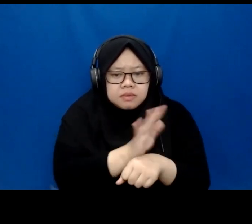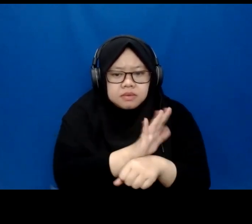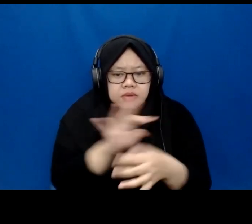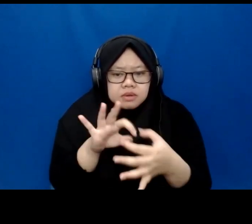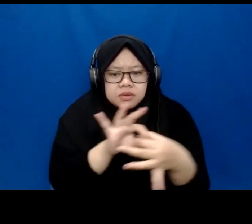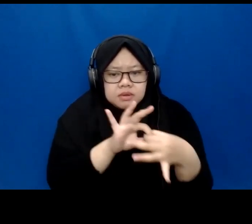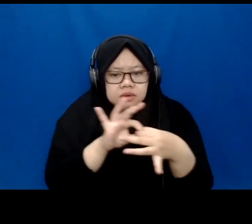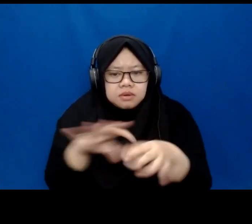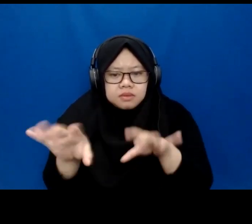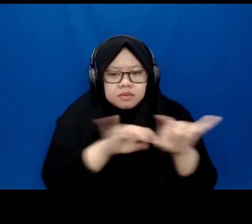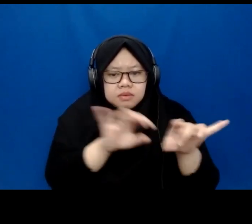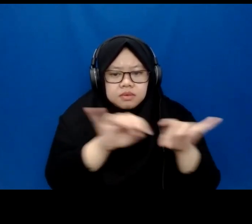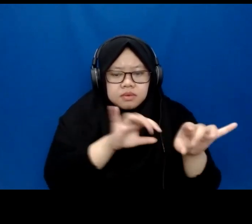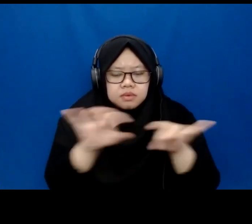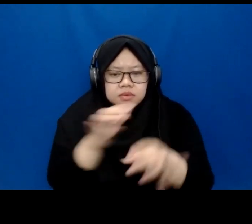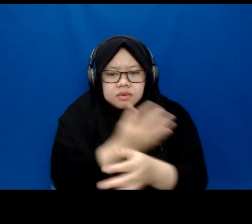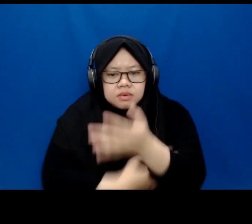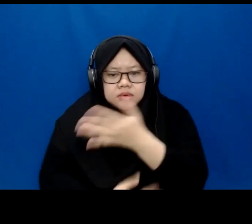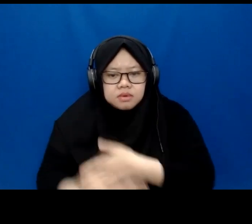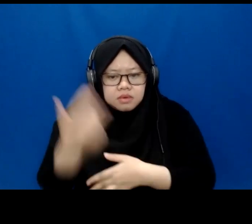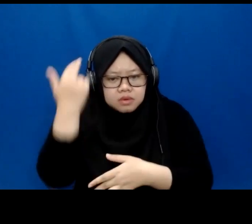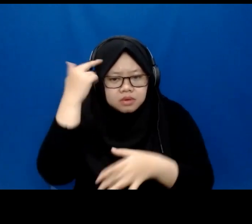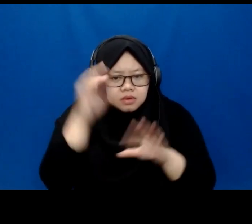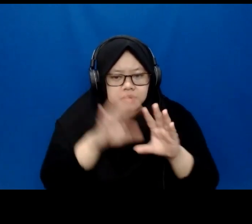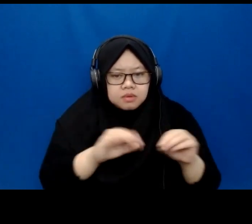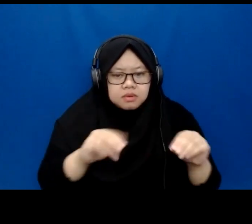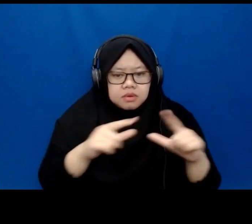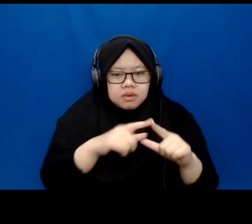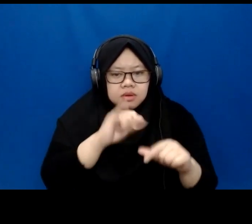recruiting people with disability to work as an AI trainer.